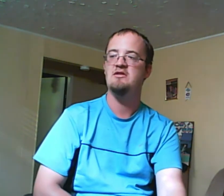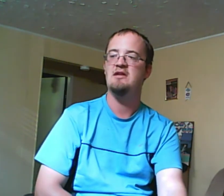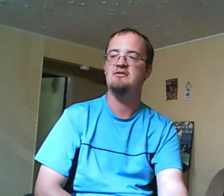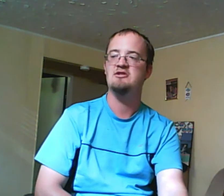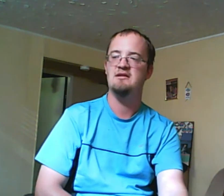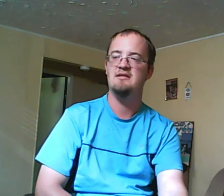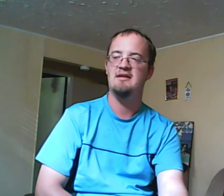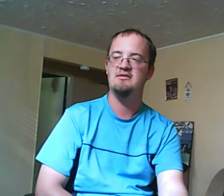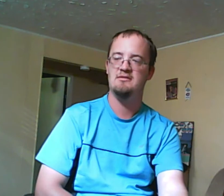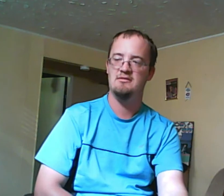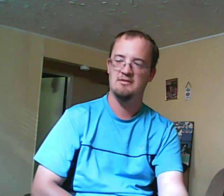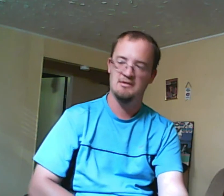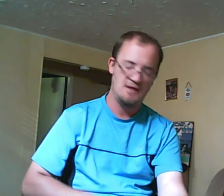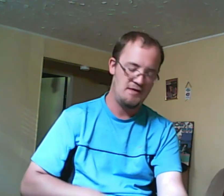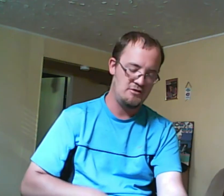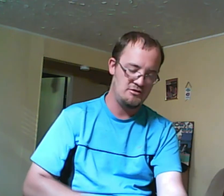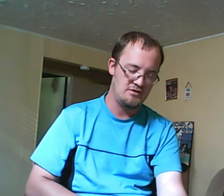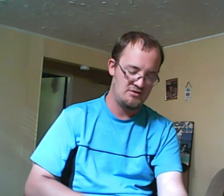is the last graduating class ever in Degrassi.